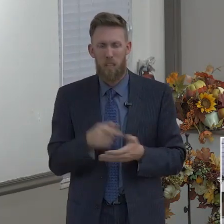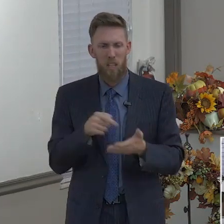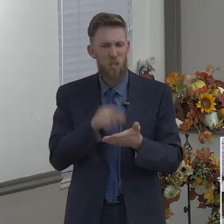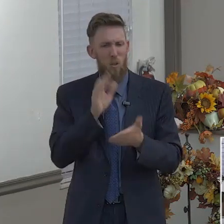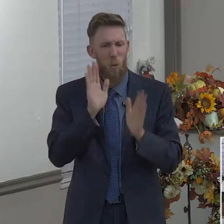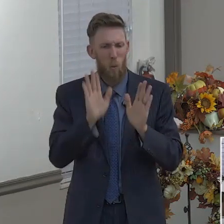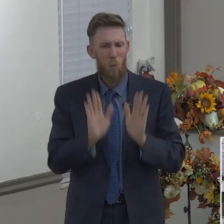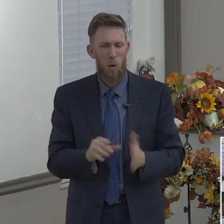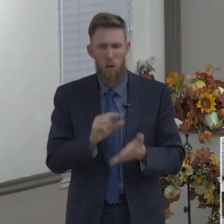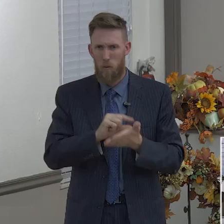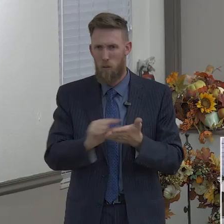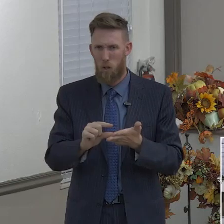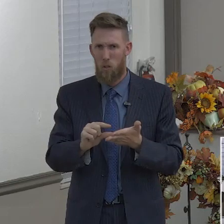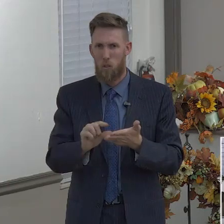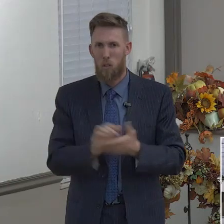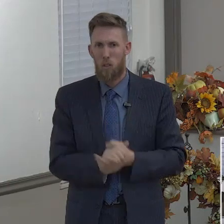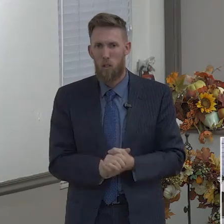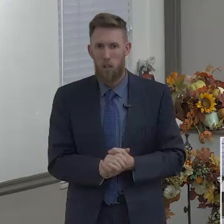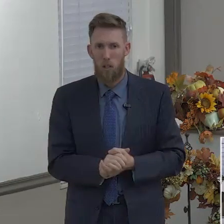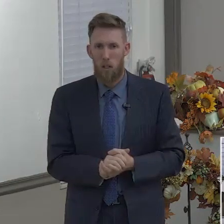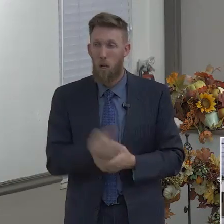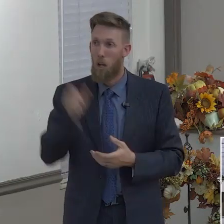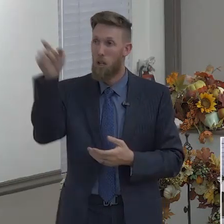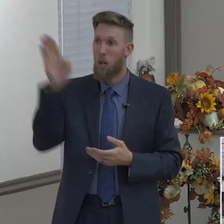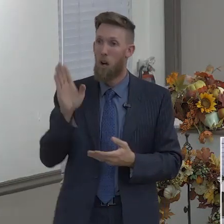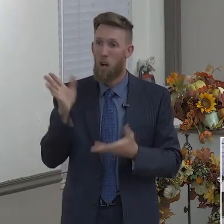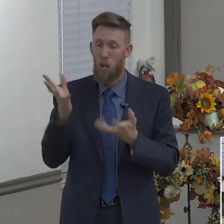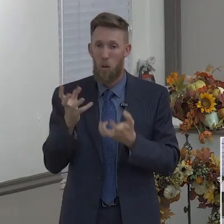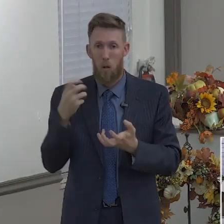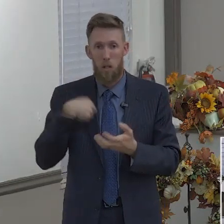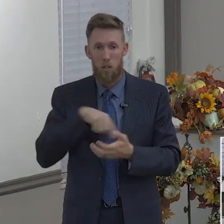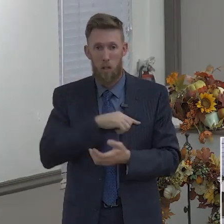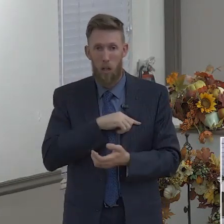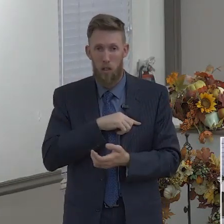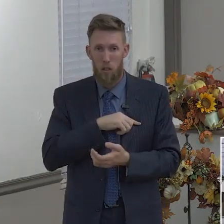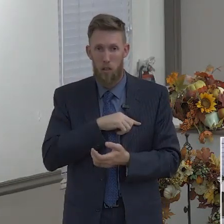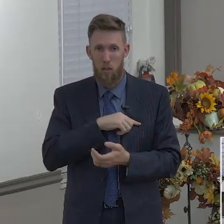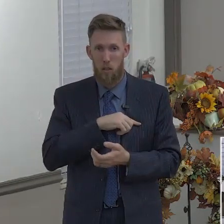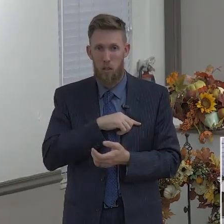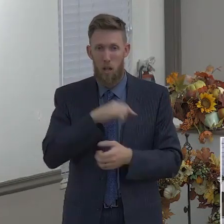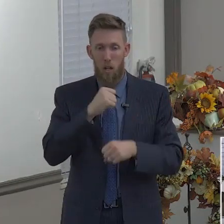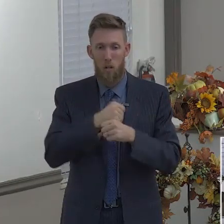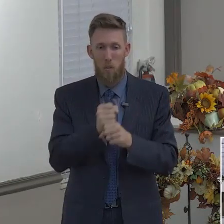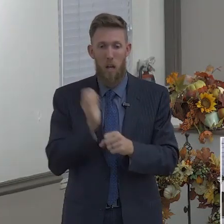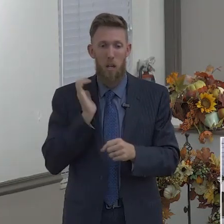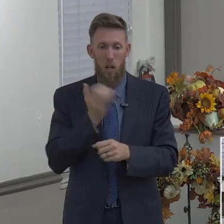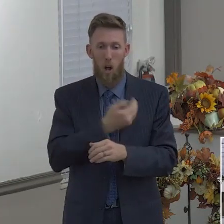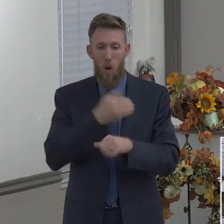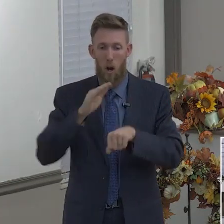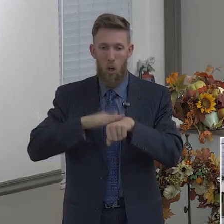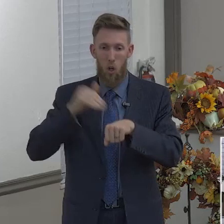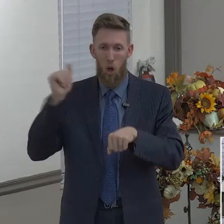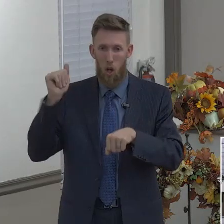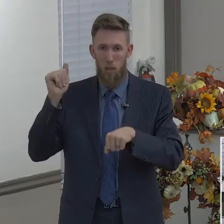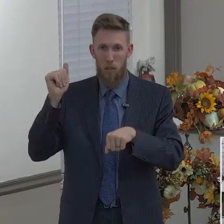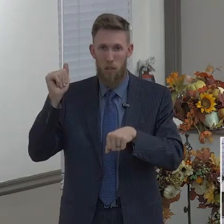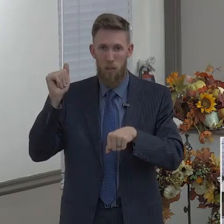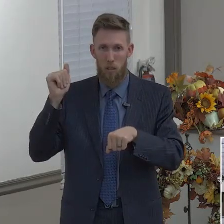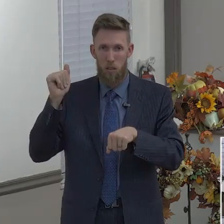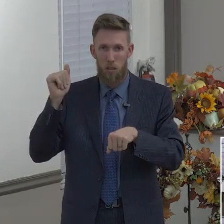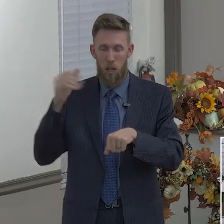So God wants us to make our calling and election or our salvation sure.